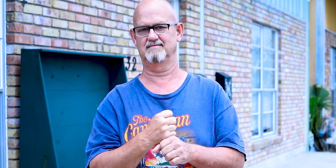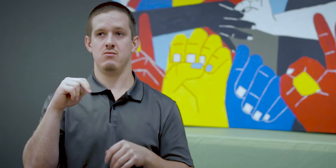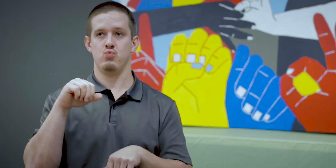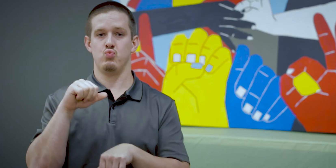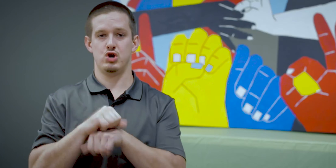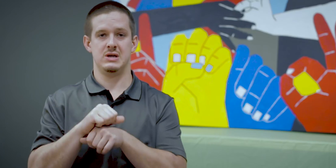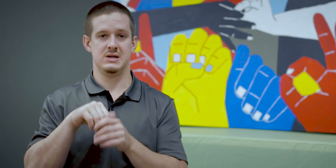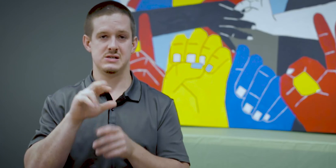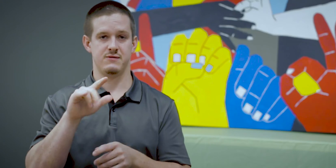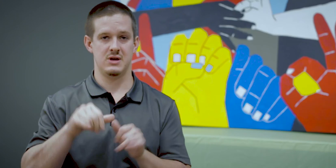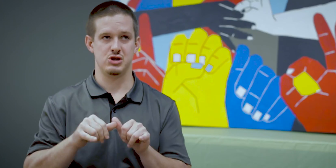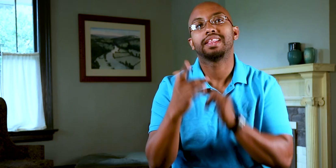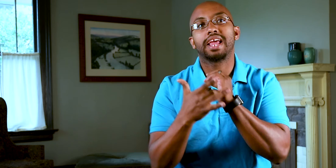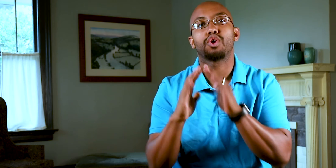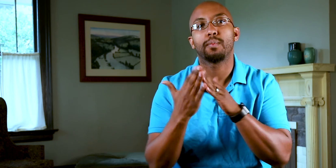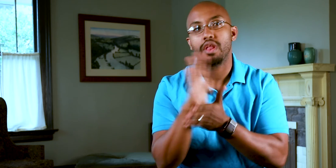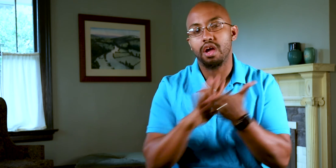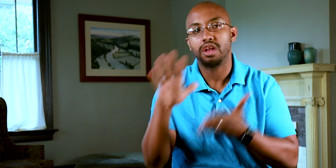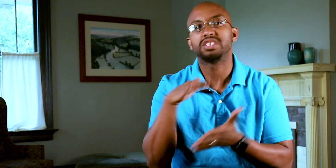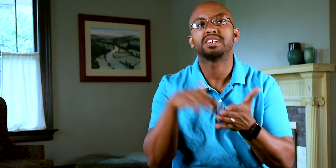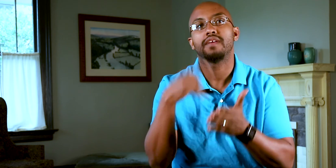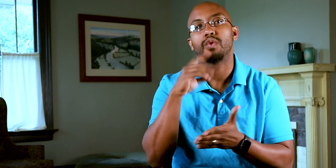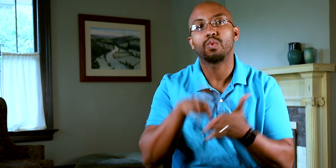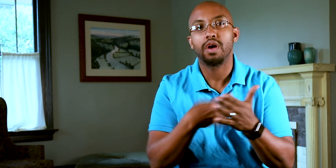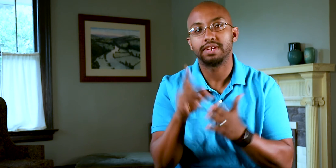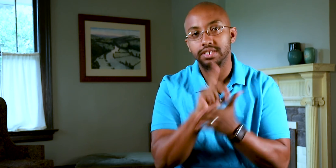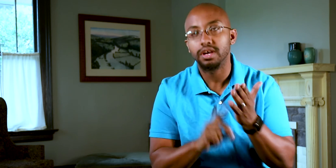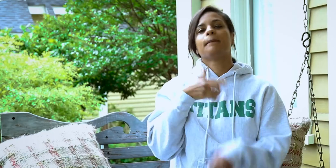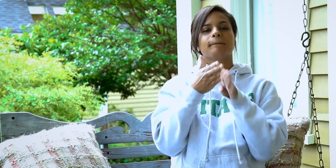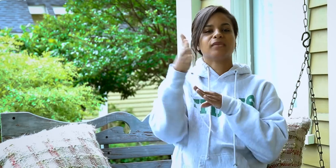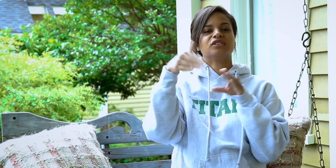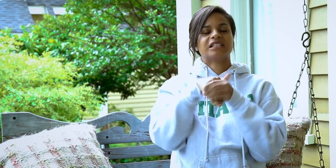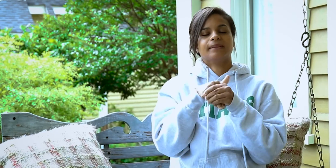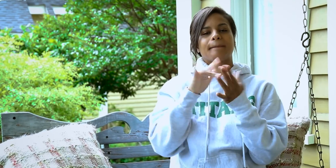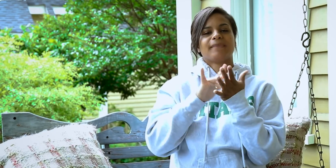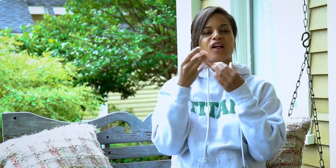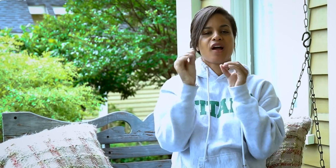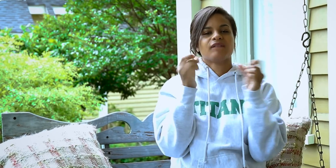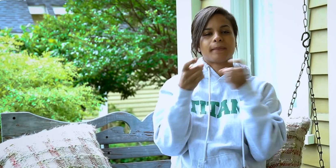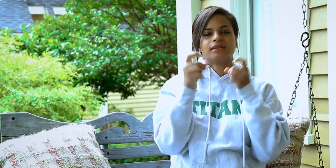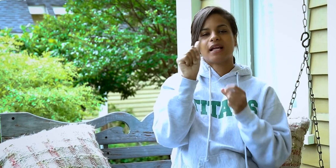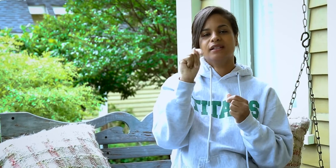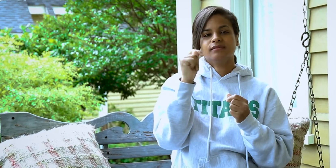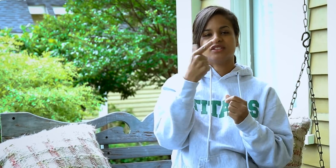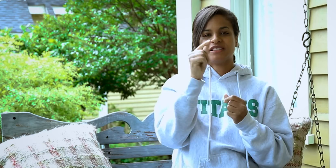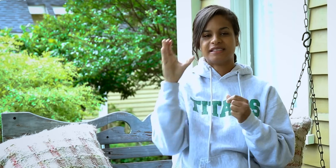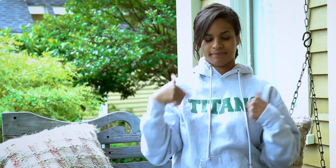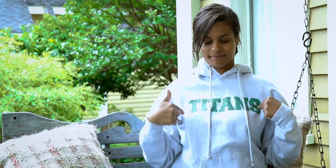I work in civil engineering. I am currently in school for graphic design. I am majoring in medical office management at